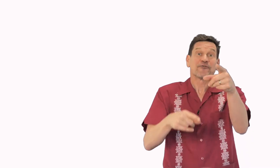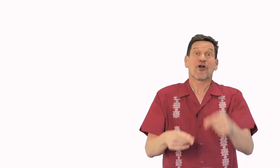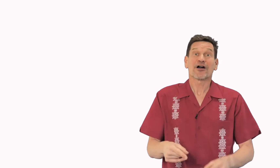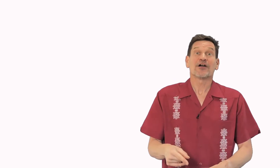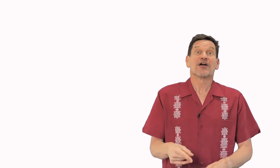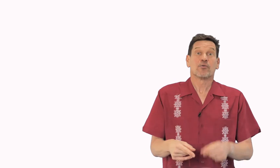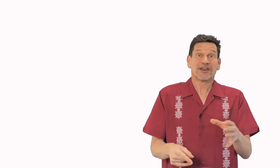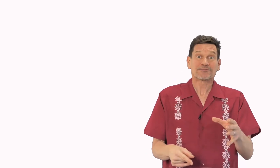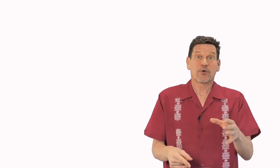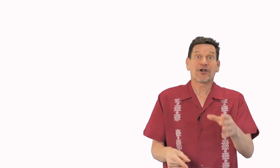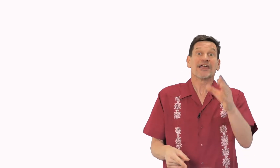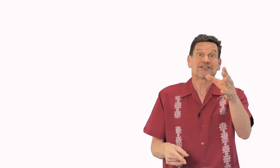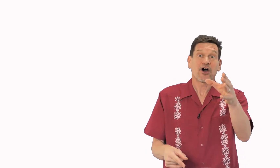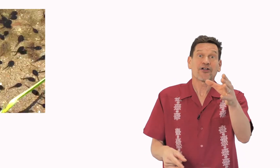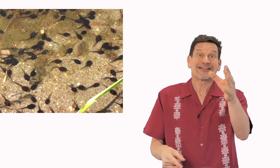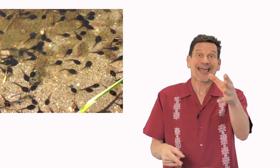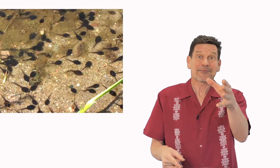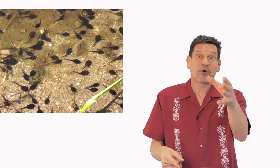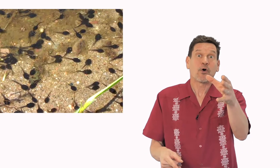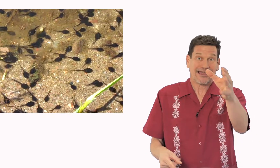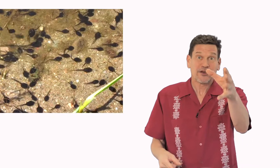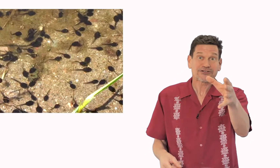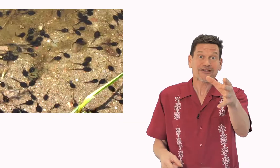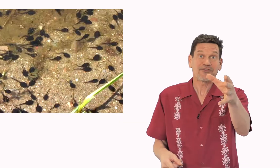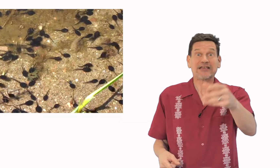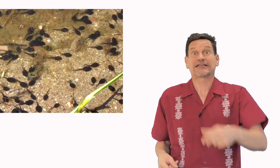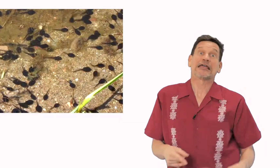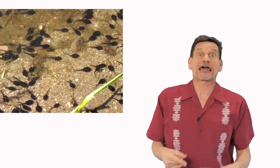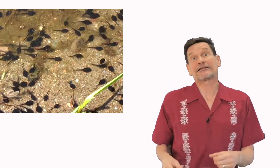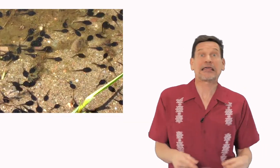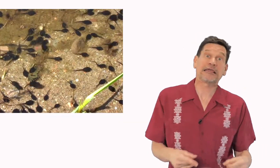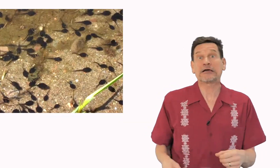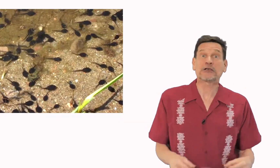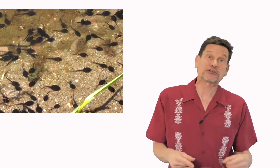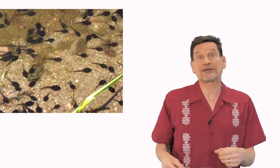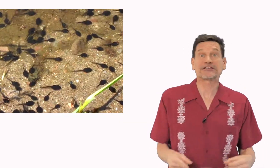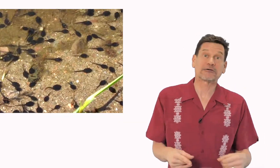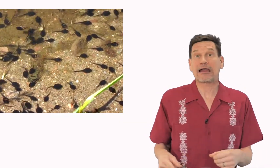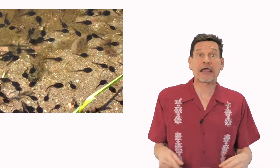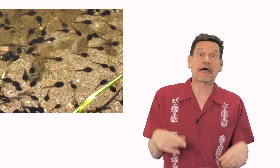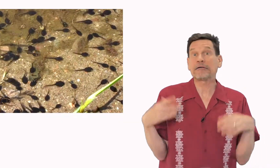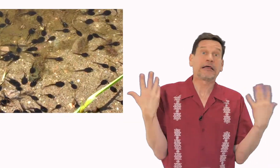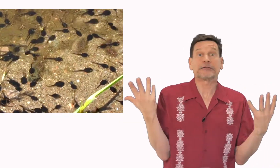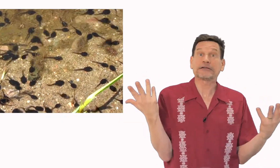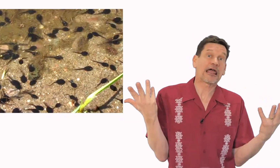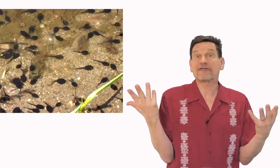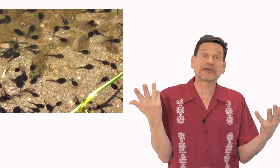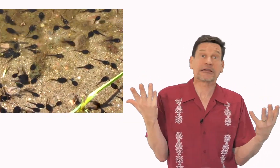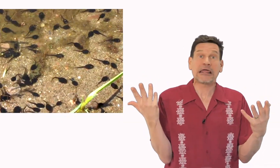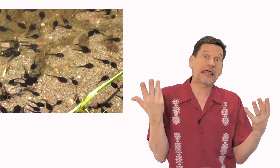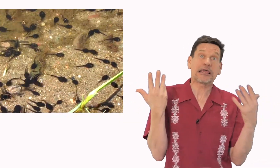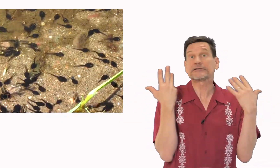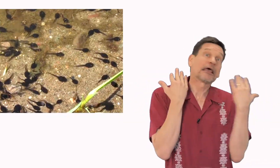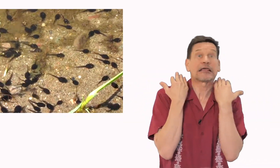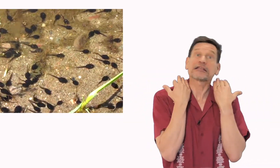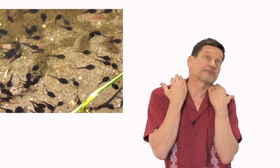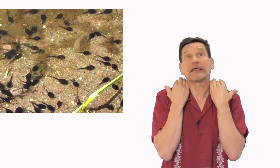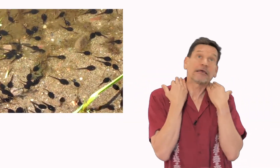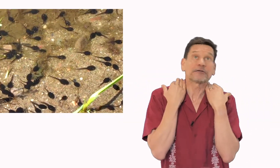A frog, when it's born, is called a tadpole. It looks like a fish. Got a tail swishing around, doesn't have any legs, got some gills